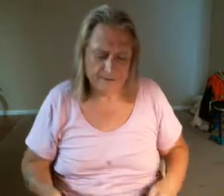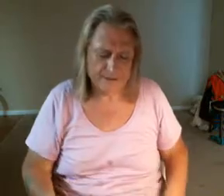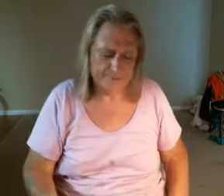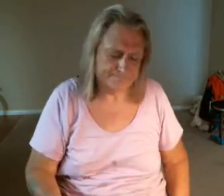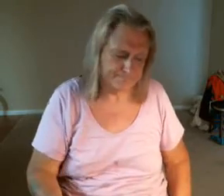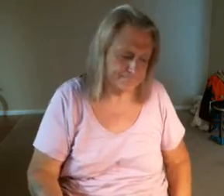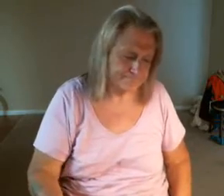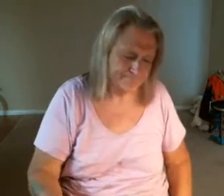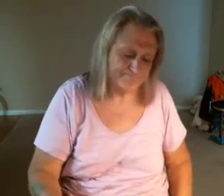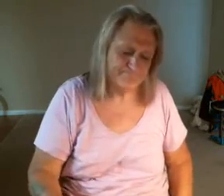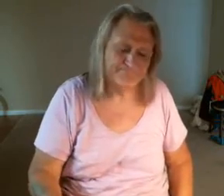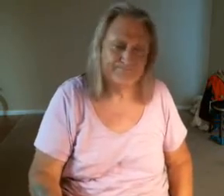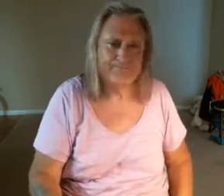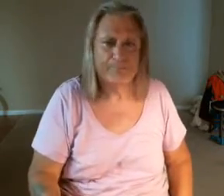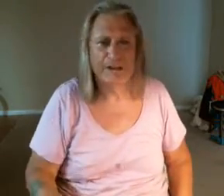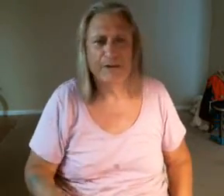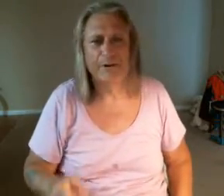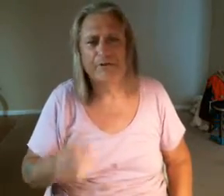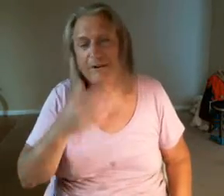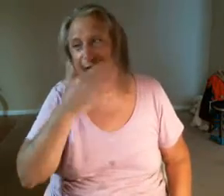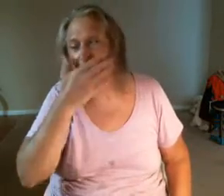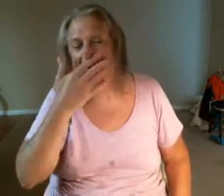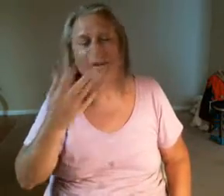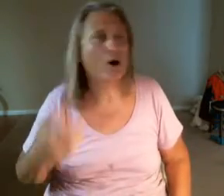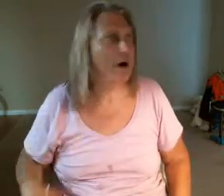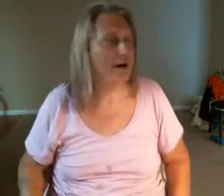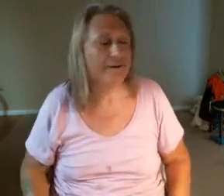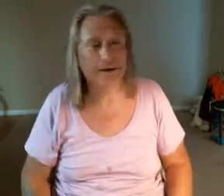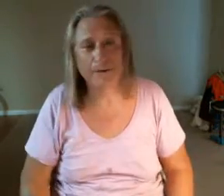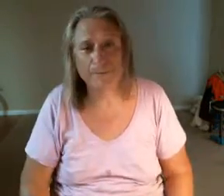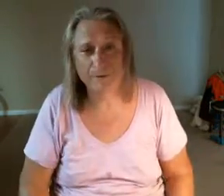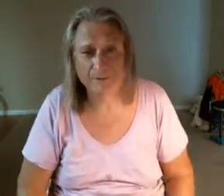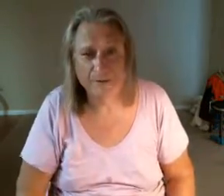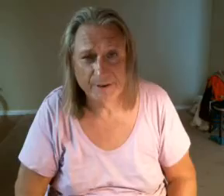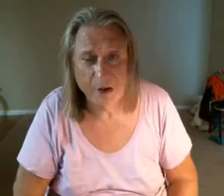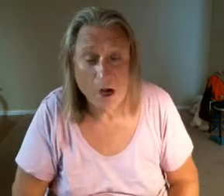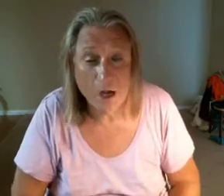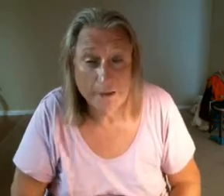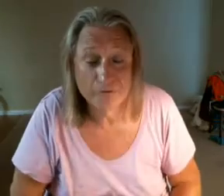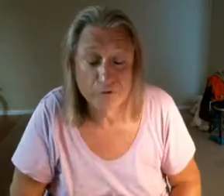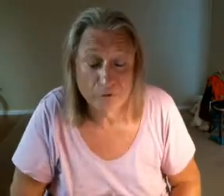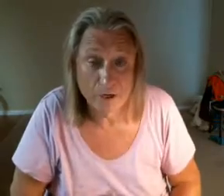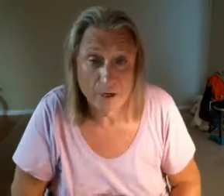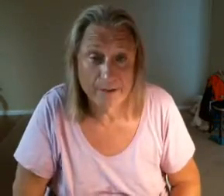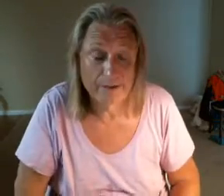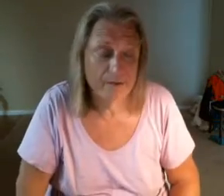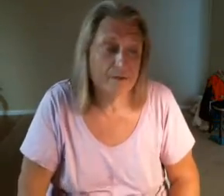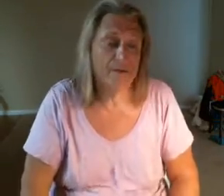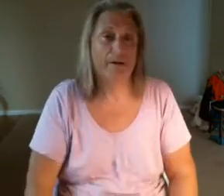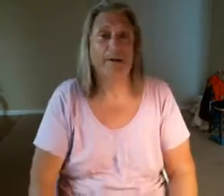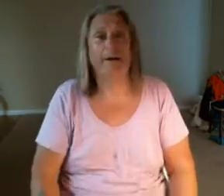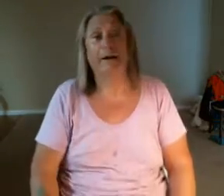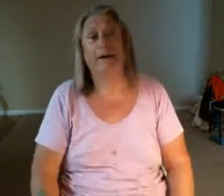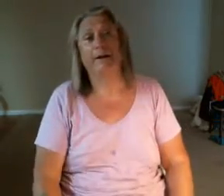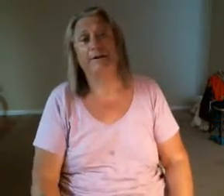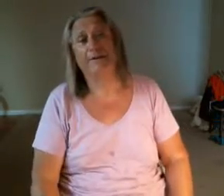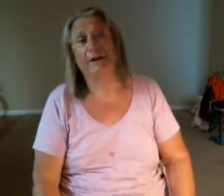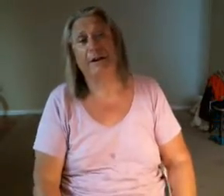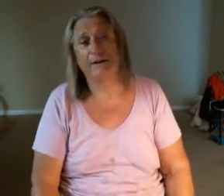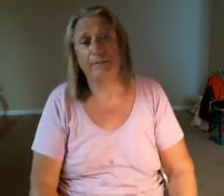anyways it's very hot out there today hot and dry and I